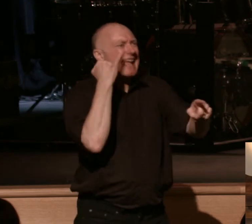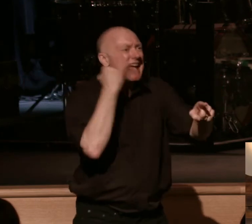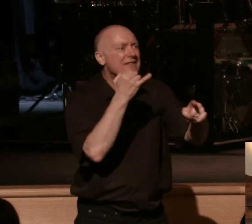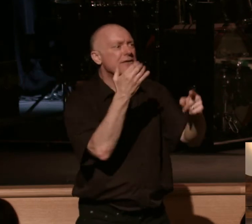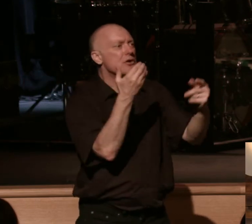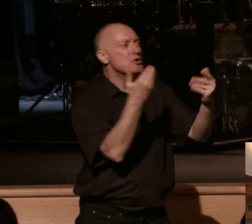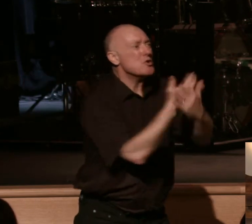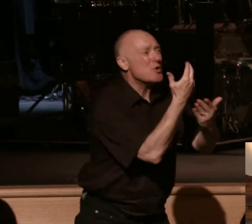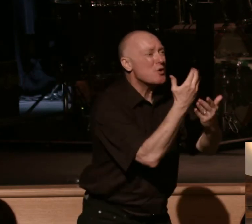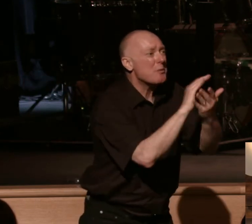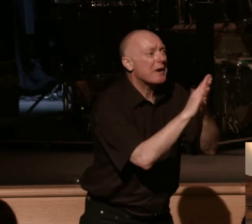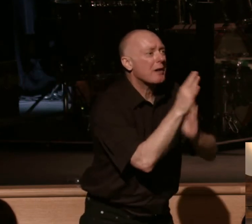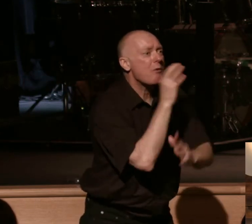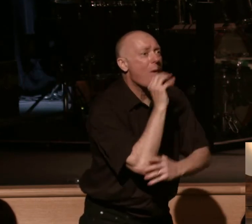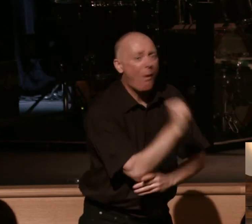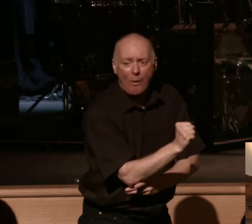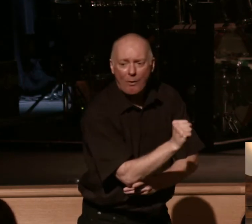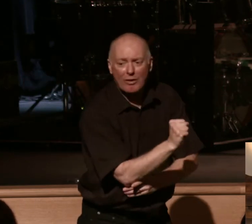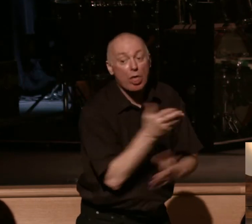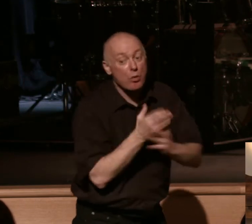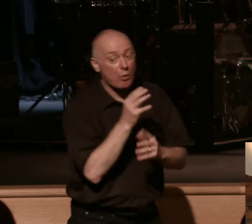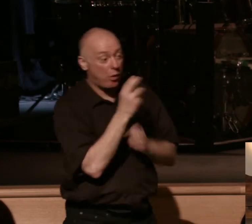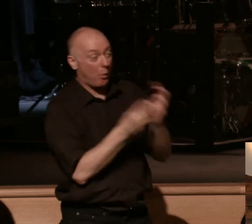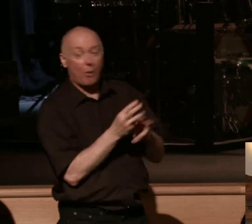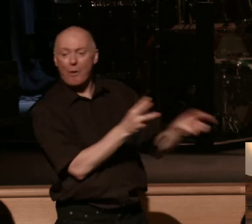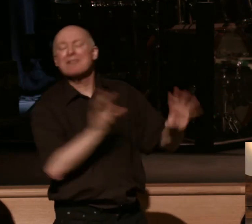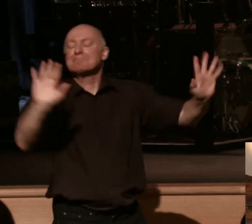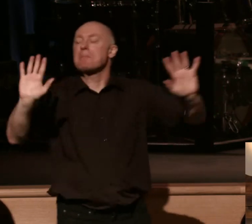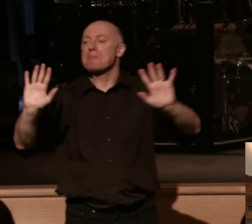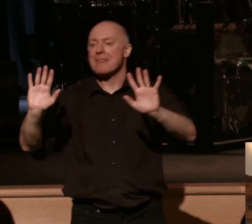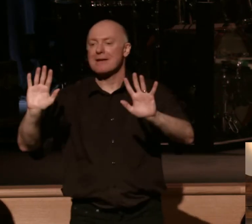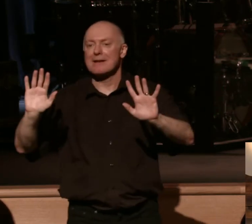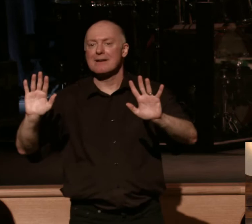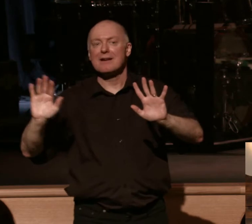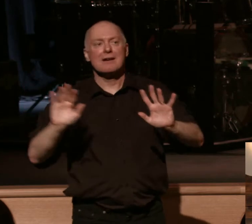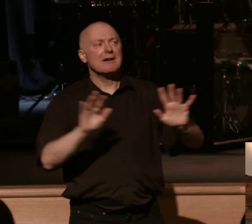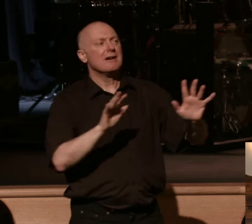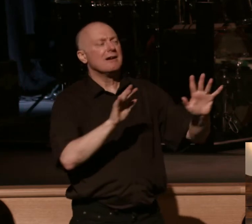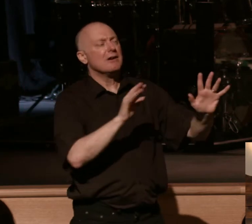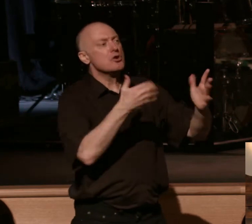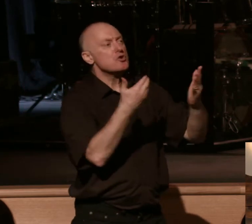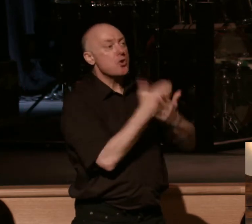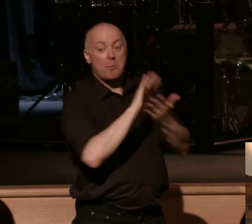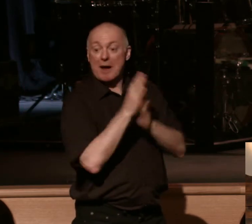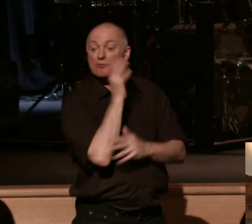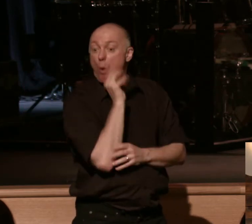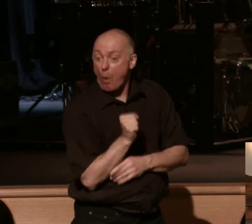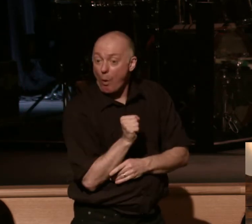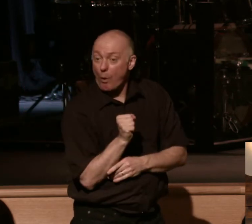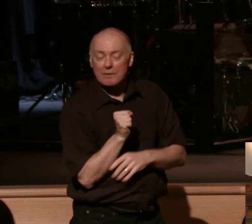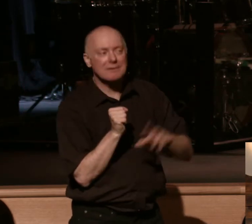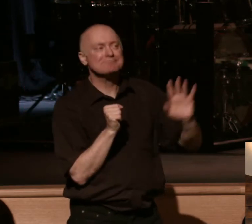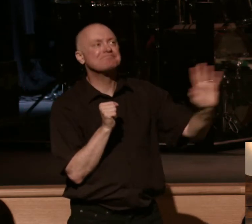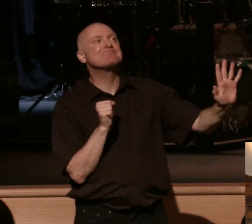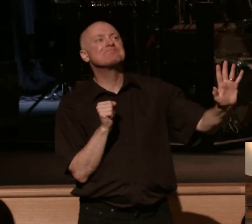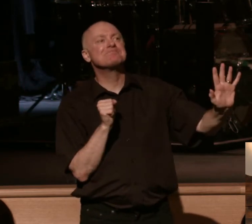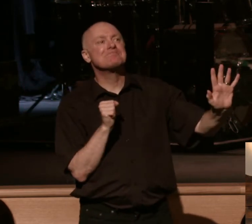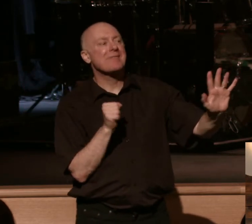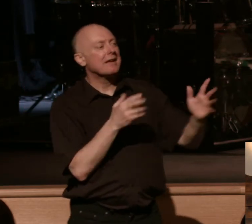seen through the lens of our world. Here's where new gets old. New gets old when, again, give something enough time, and that